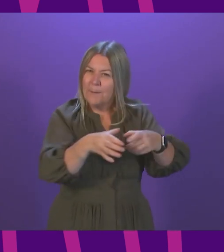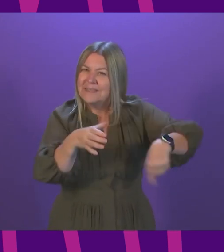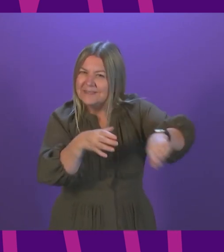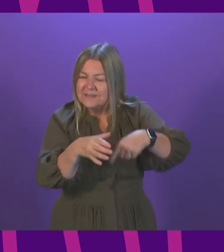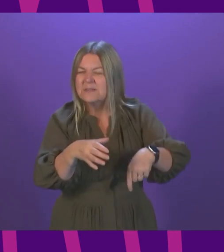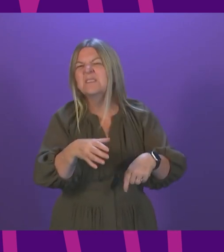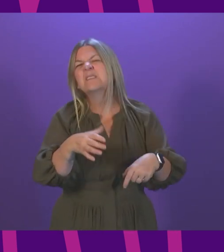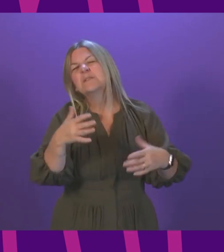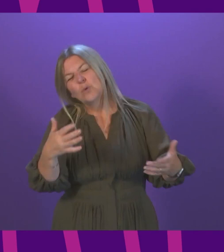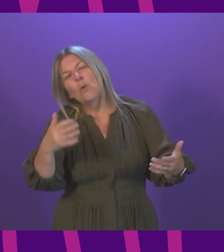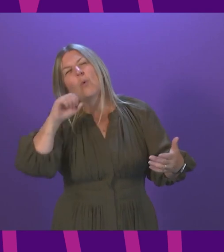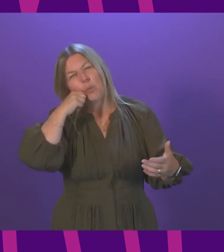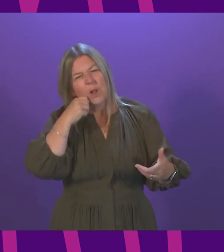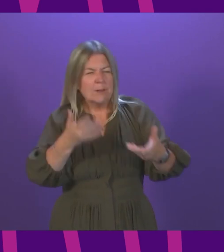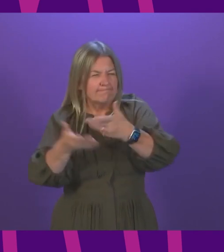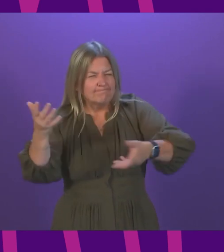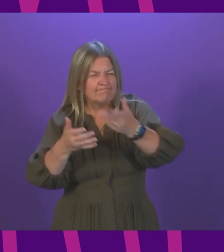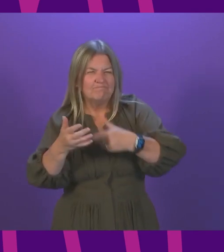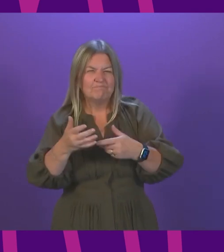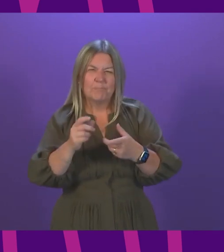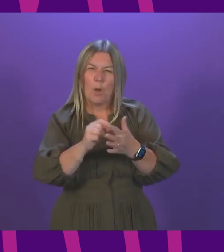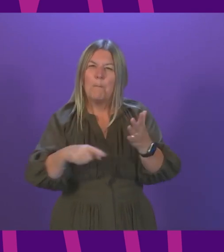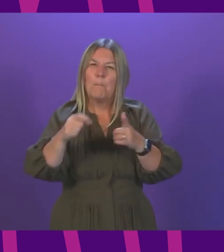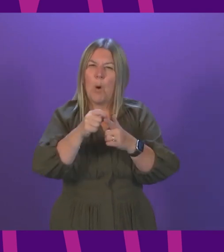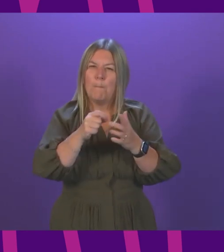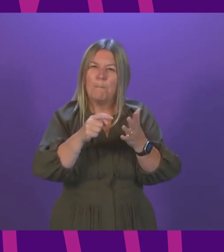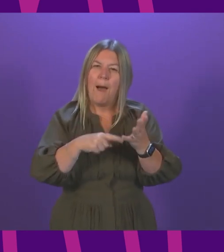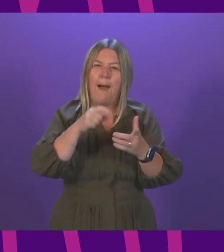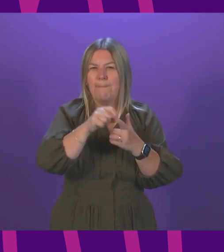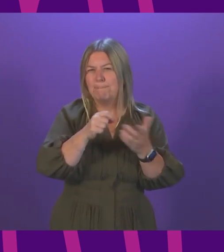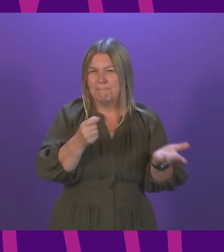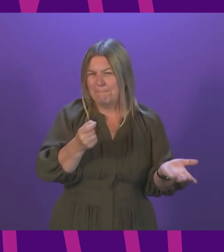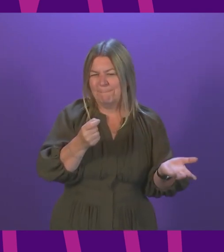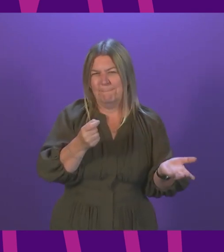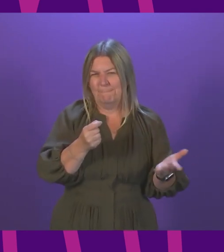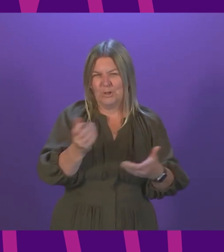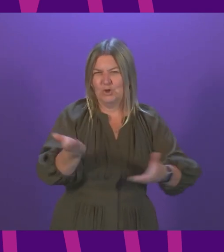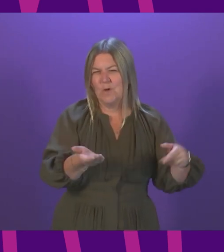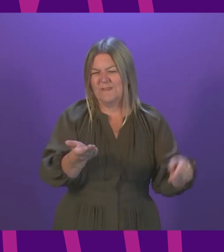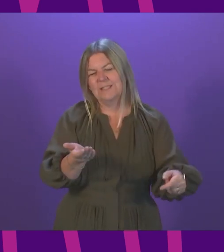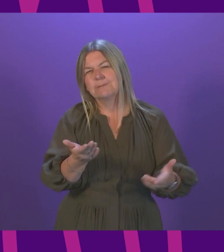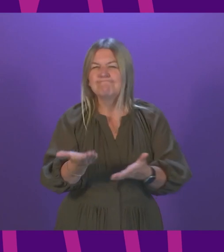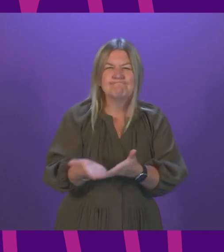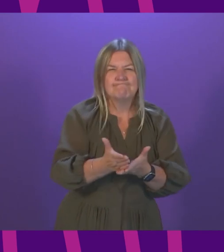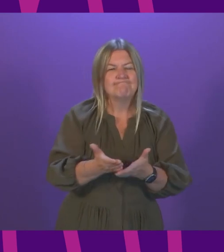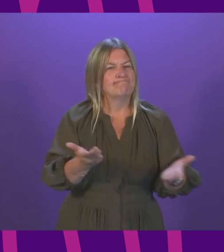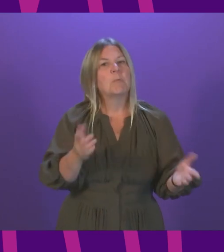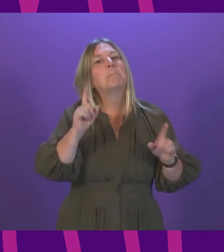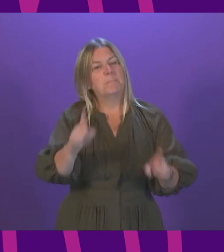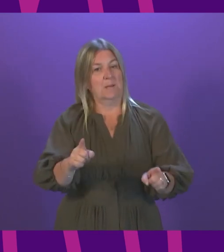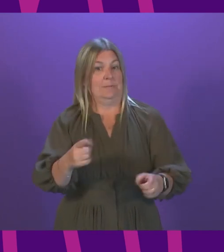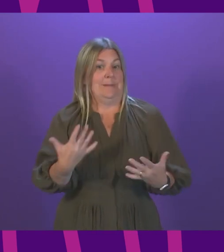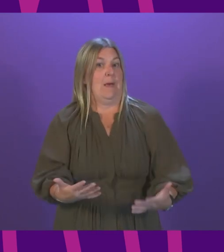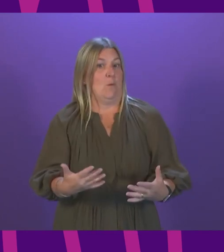Emergency Medicine have expressed concerns in relation to patient safety with this option. However, with immediate effect, we are repurposing